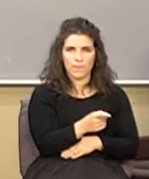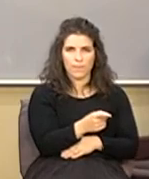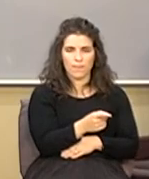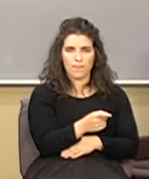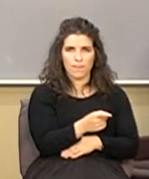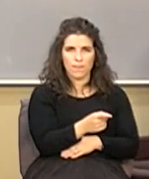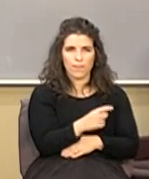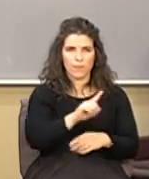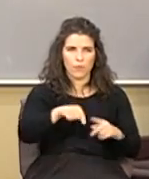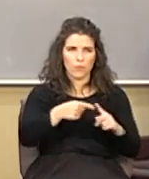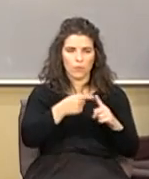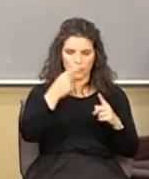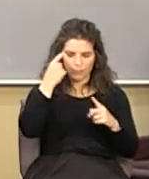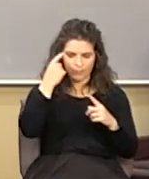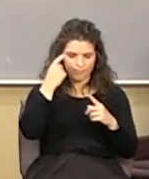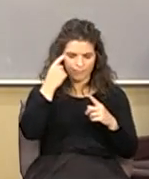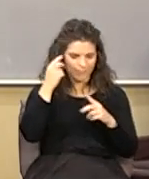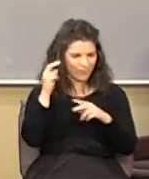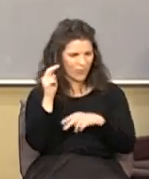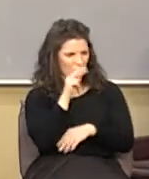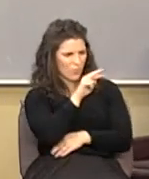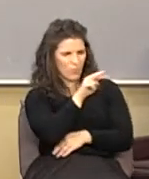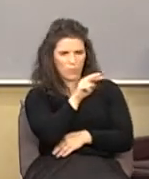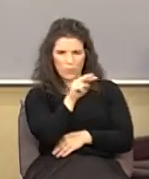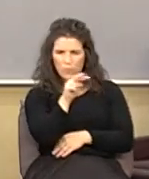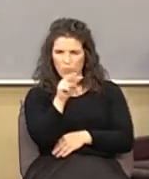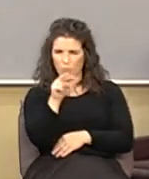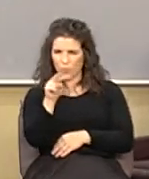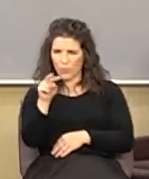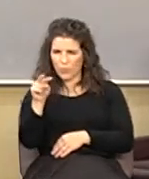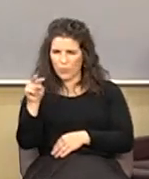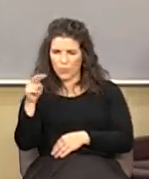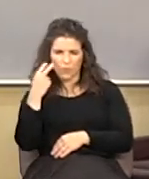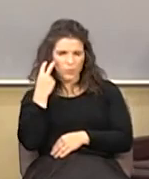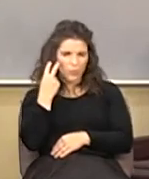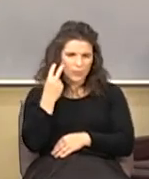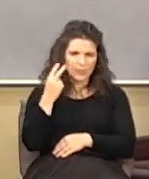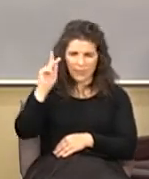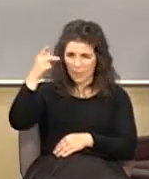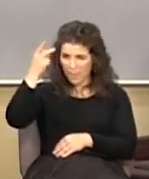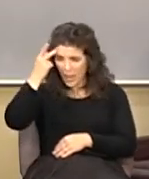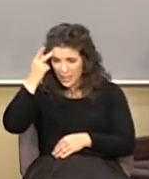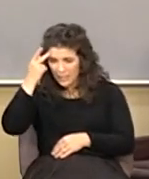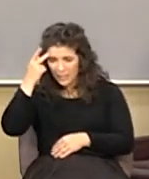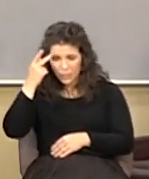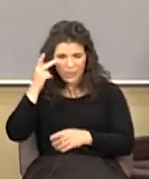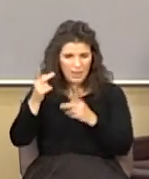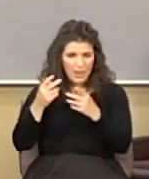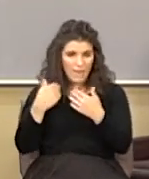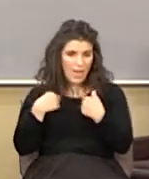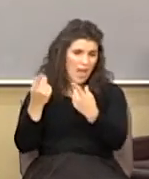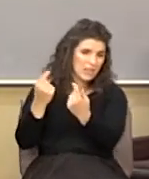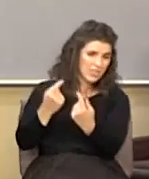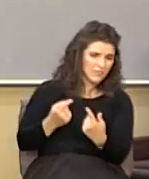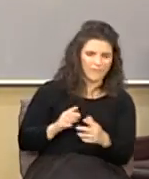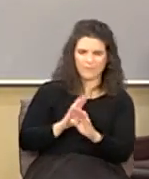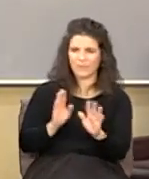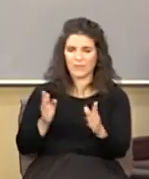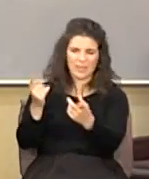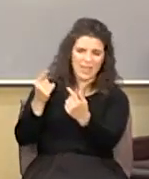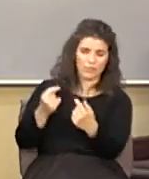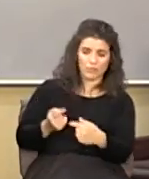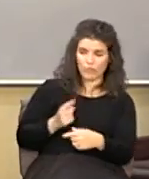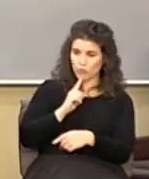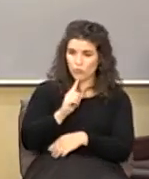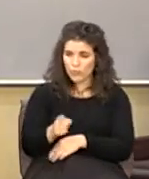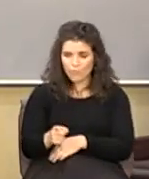so when you look at all this stuff and you see you see all the pundits and the politicians and they all come and listen the answers they give aren't